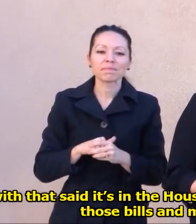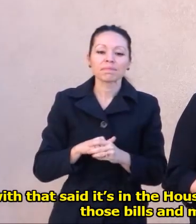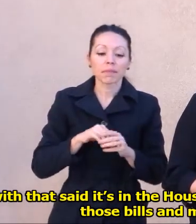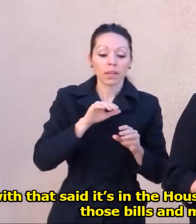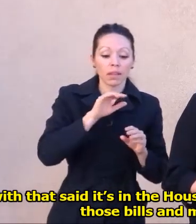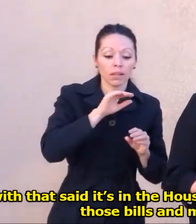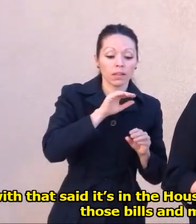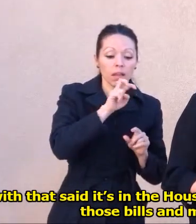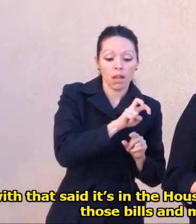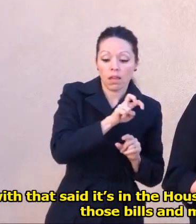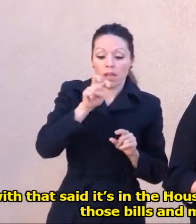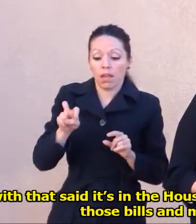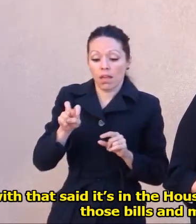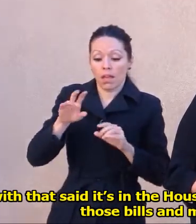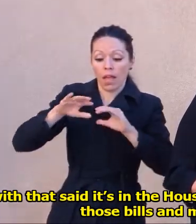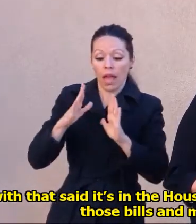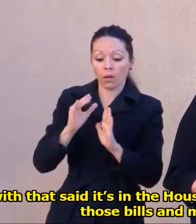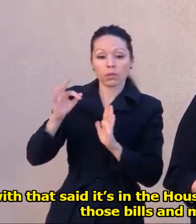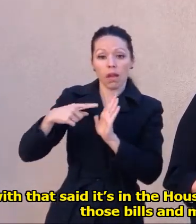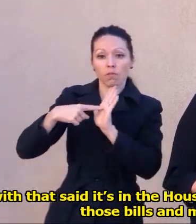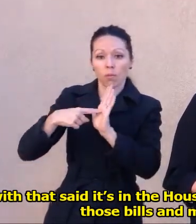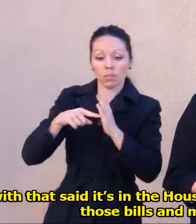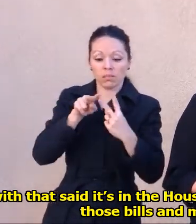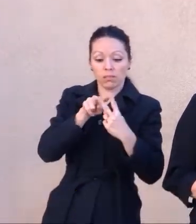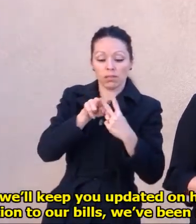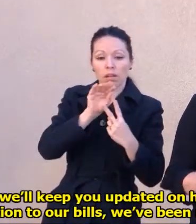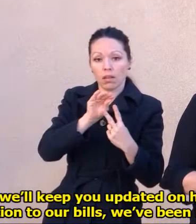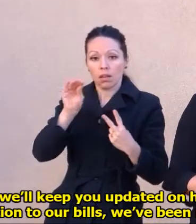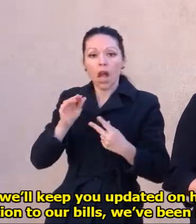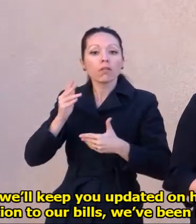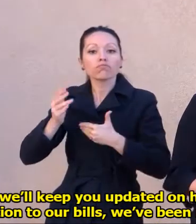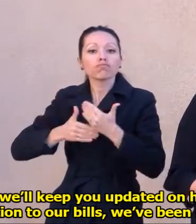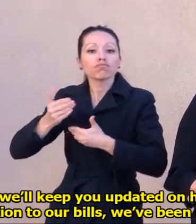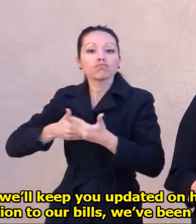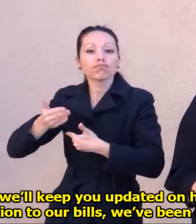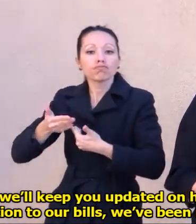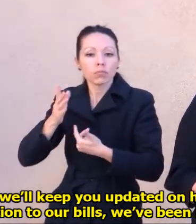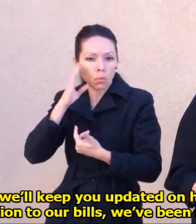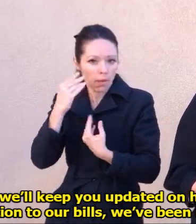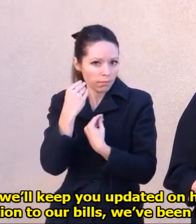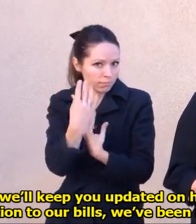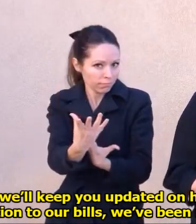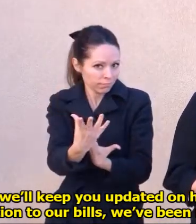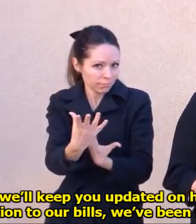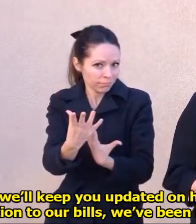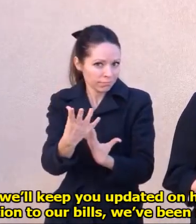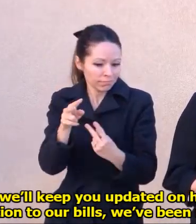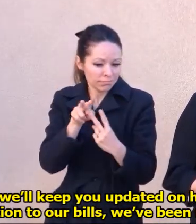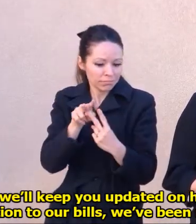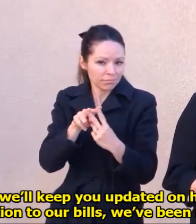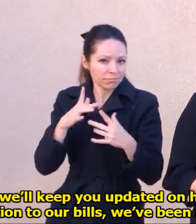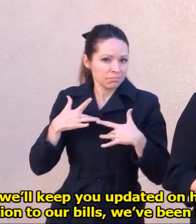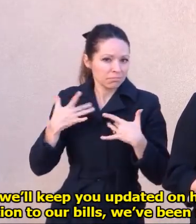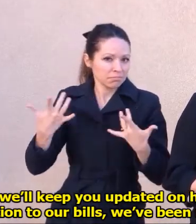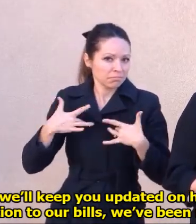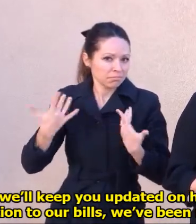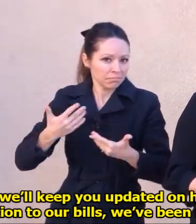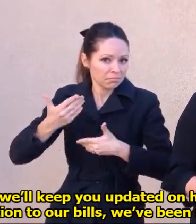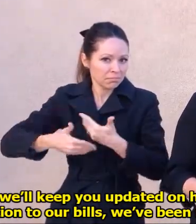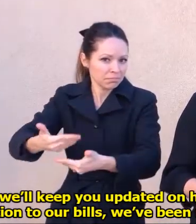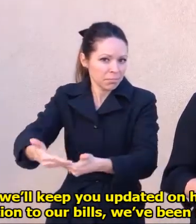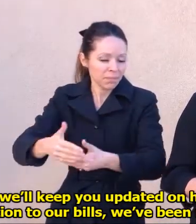Representatives, both of those bills and moving along. So, we'll keep you updated on how those bills progress.